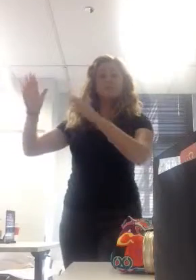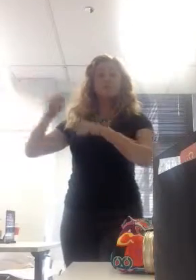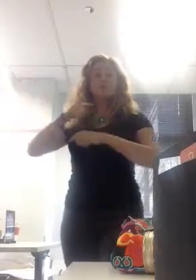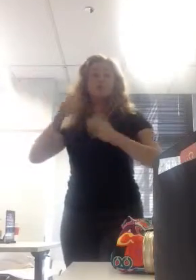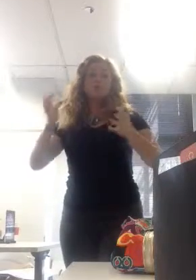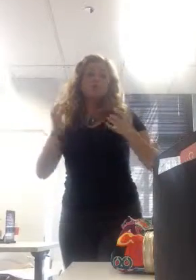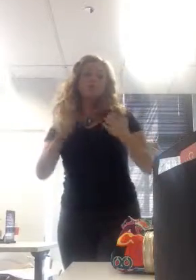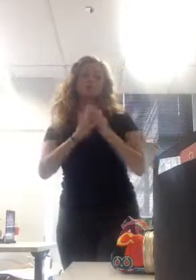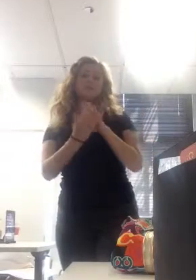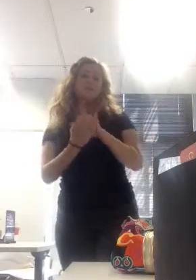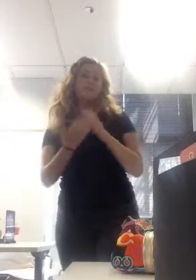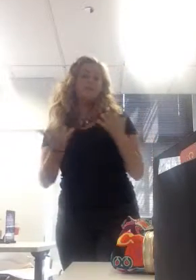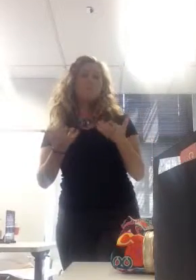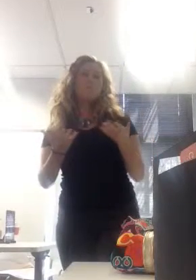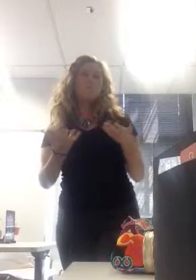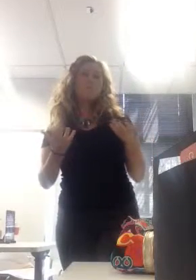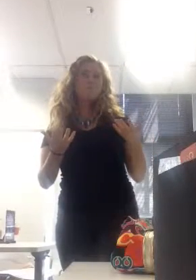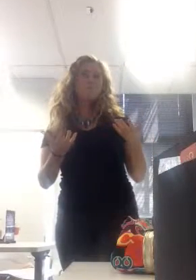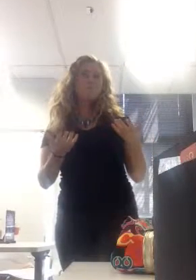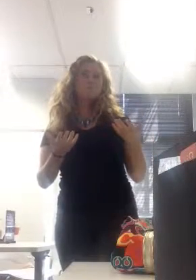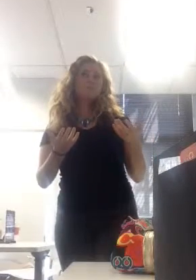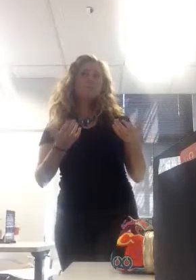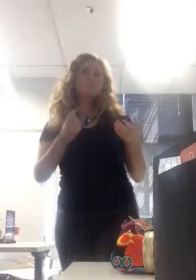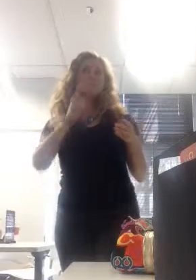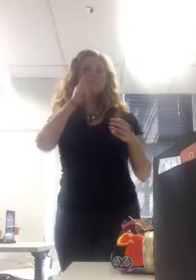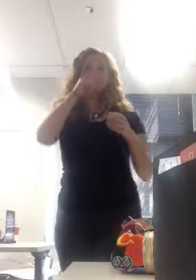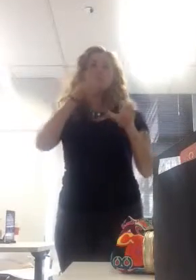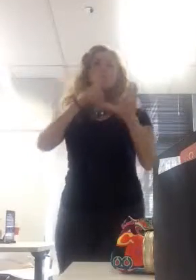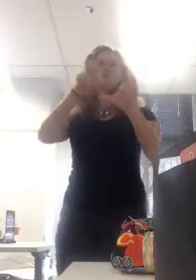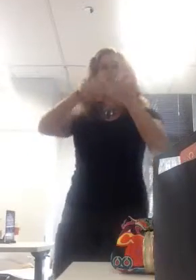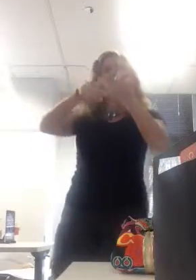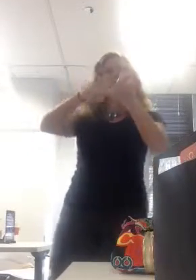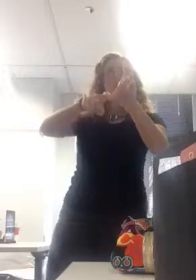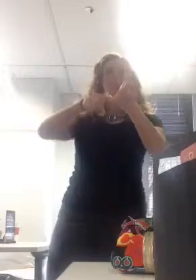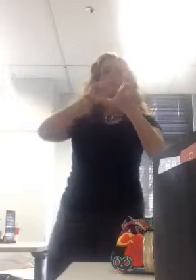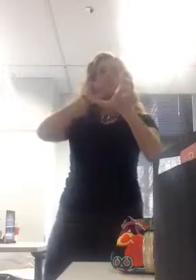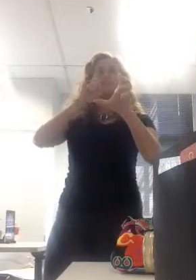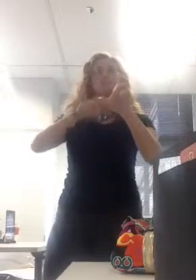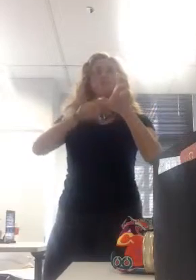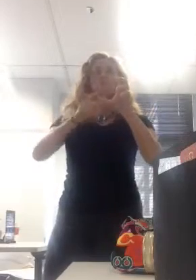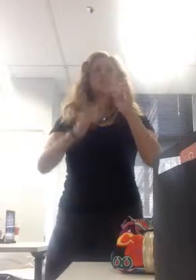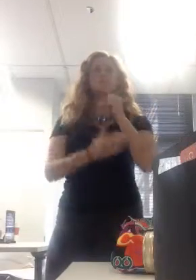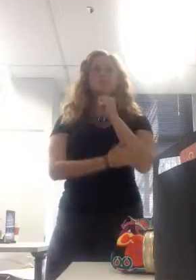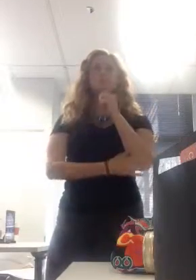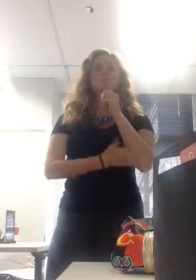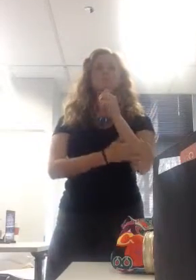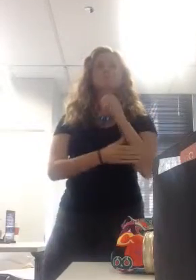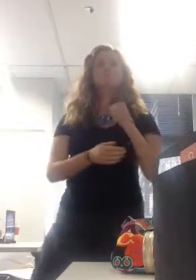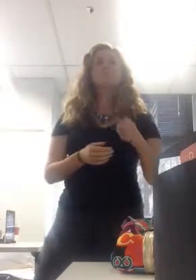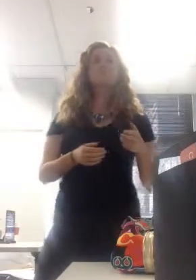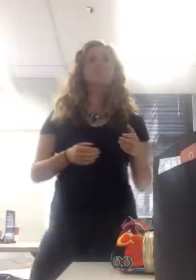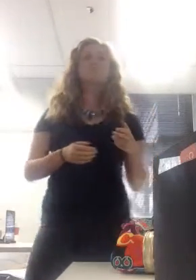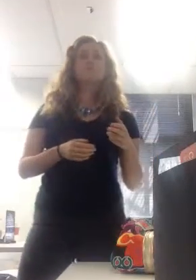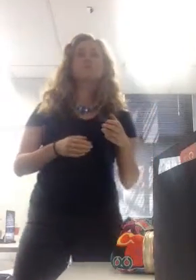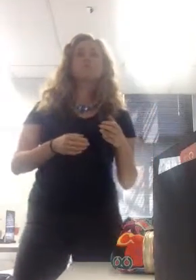to figure out what you're good at. And it just so happens that you're not very good at civil engineering. You're good at biology.